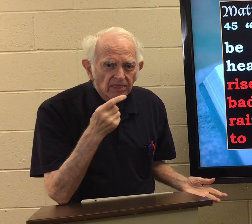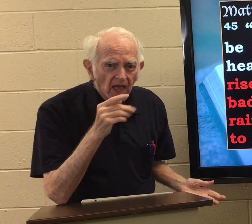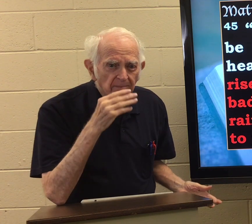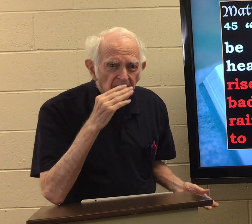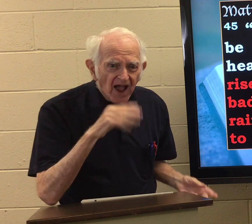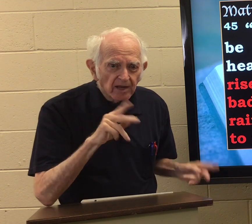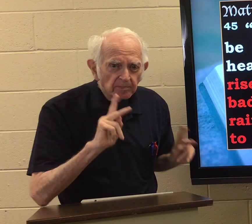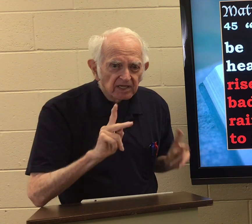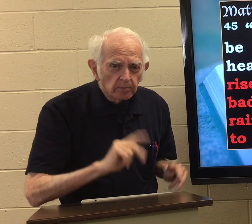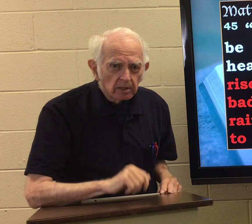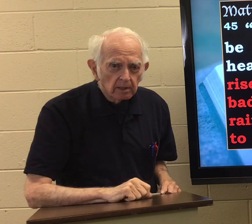The bad people.